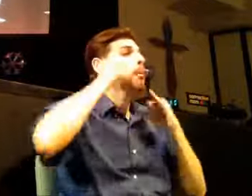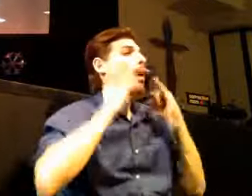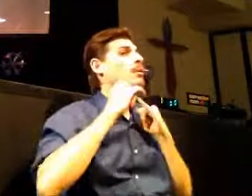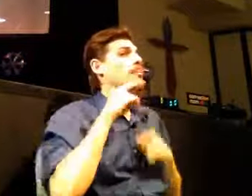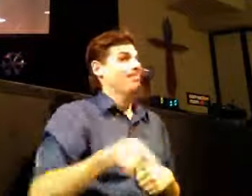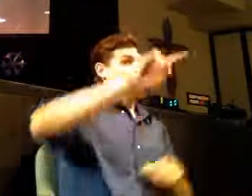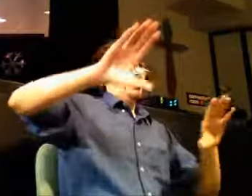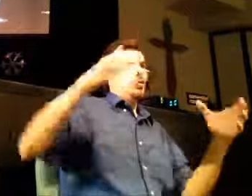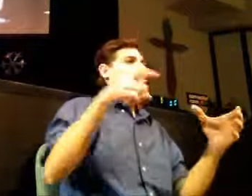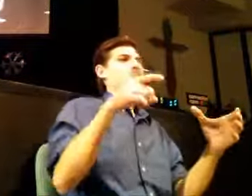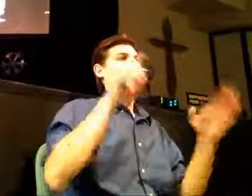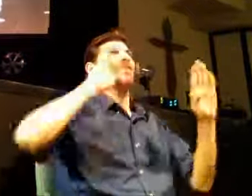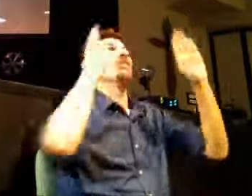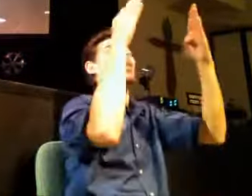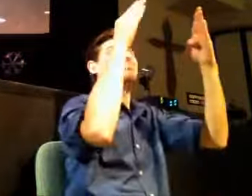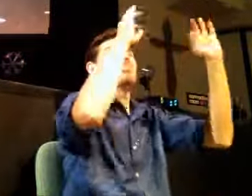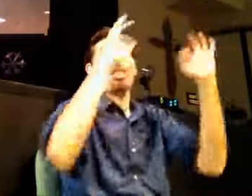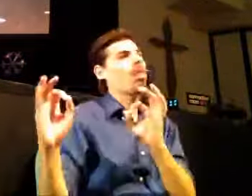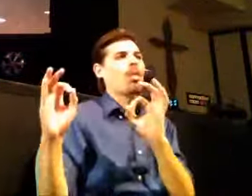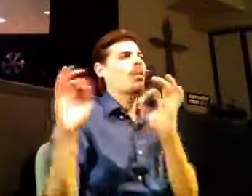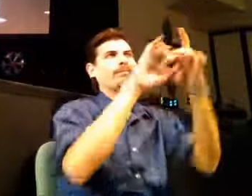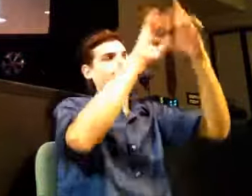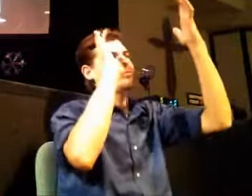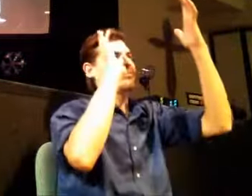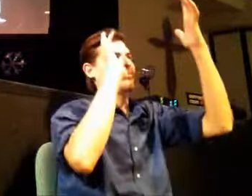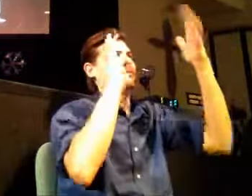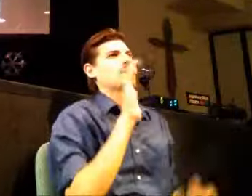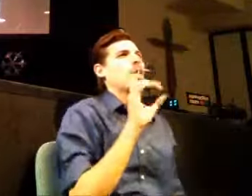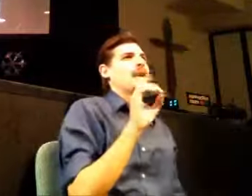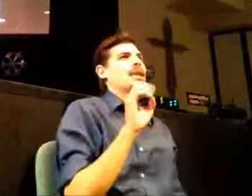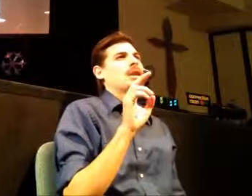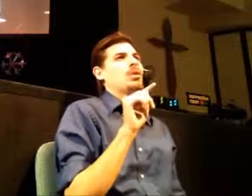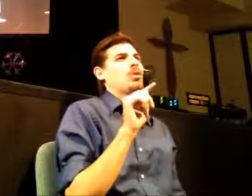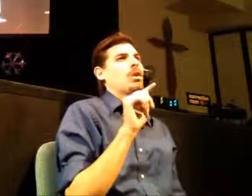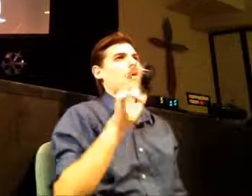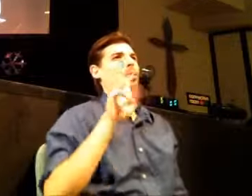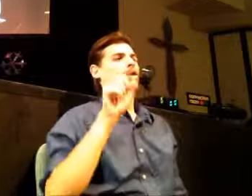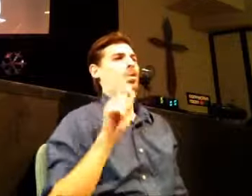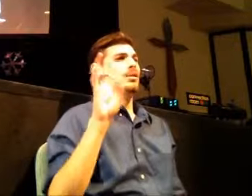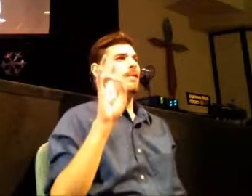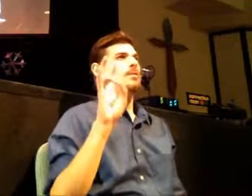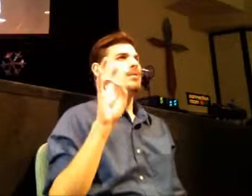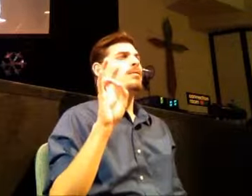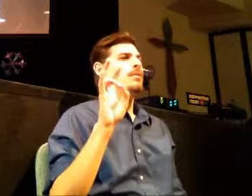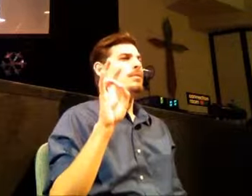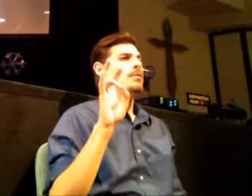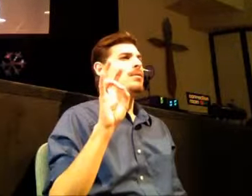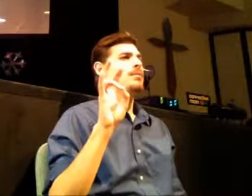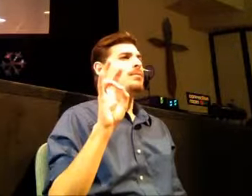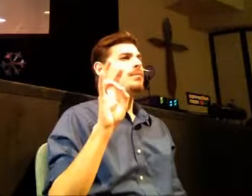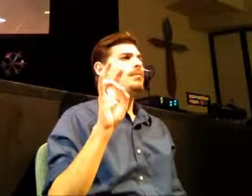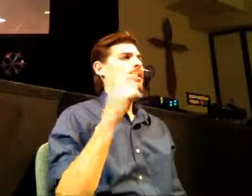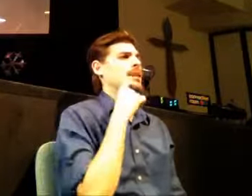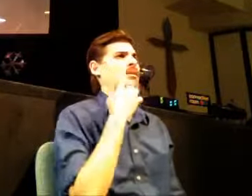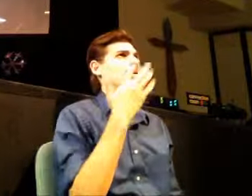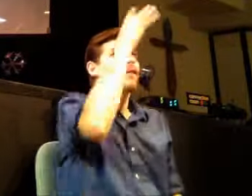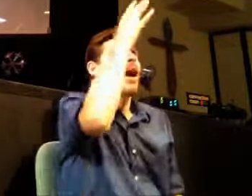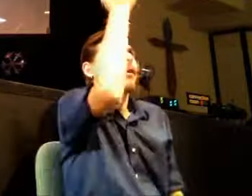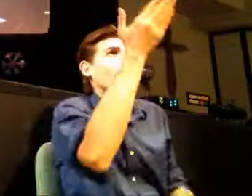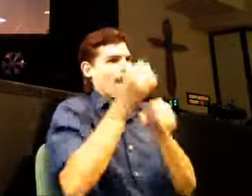who god has made them to be and in deuteronomy chapter 32 he says this he says um is he not your father your creator who made you and formed you and here's what he's saying in this moment he's saying do you not know do you not realize